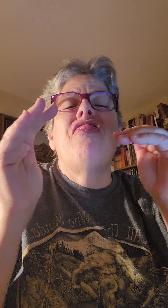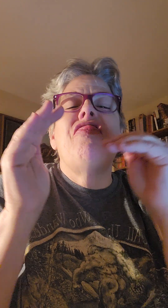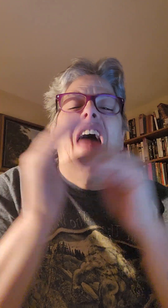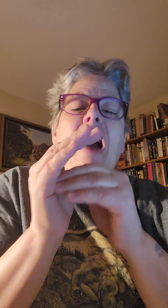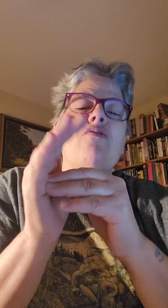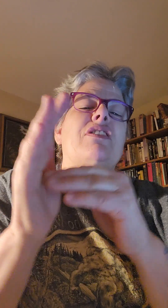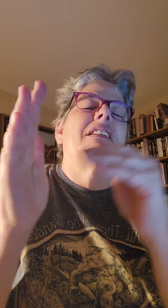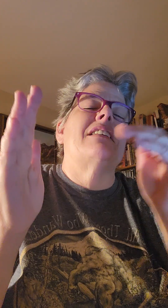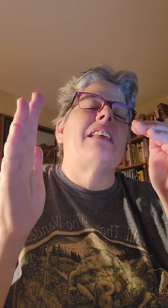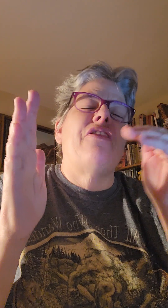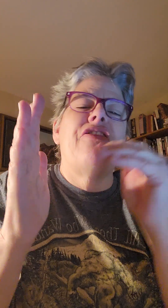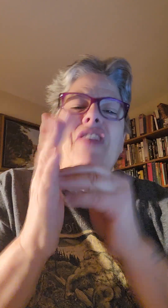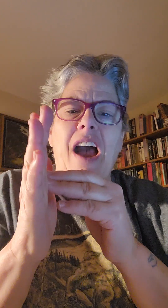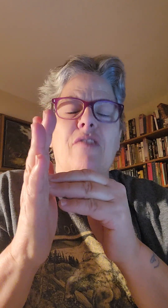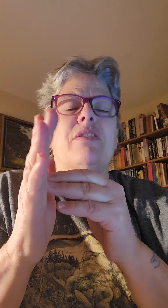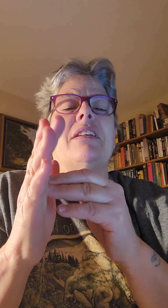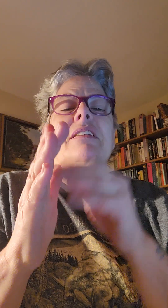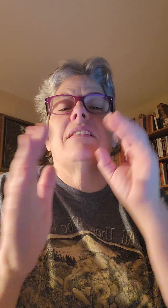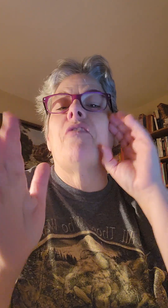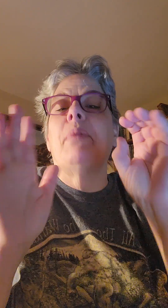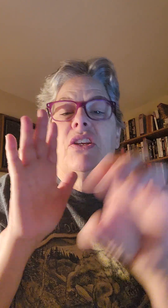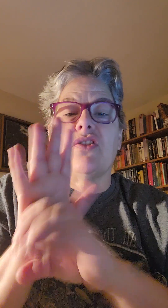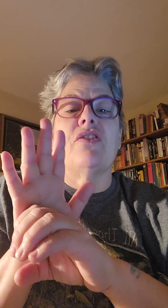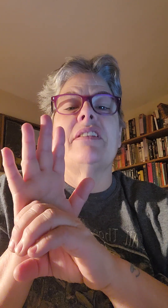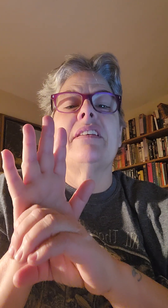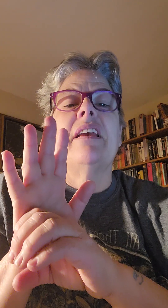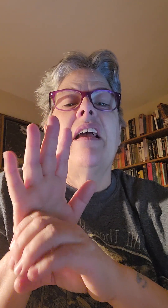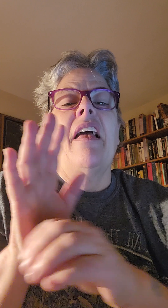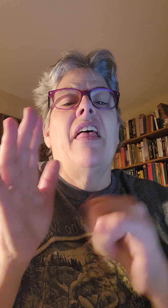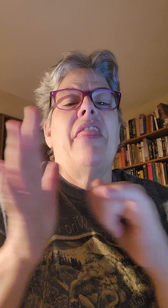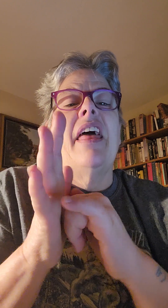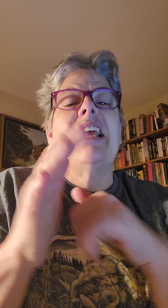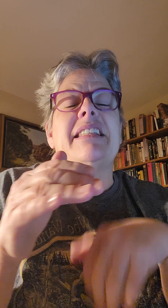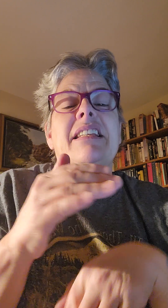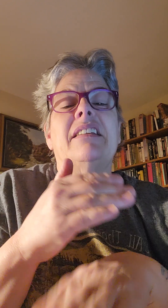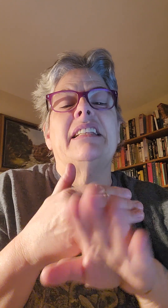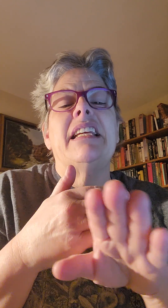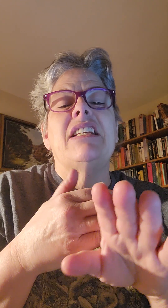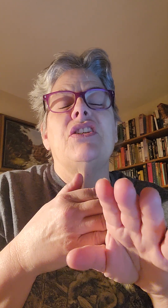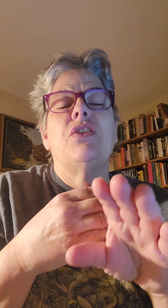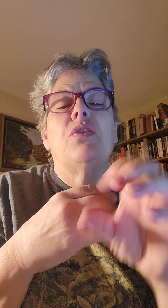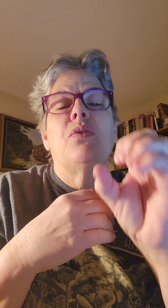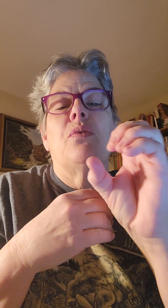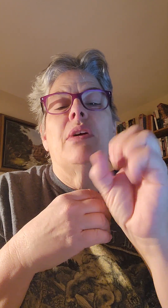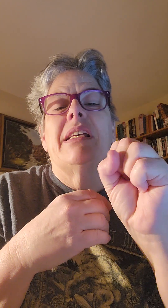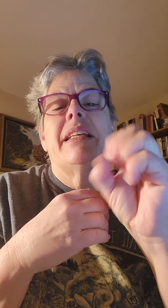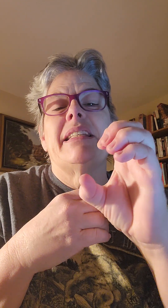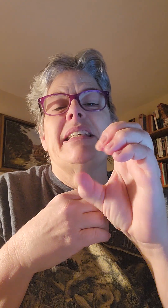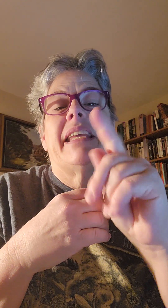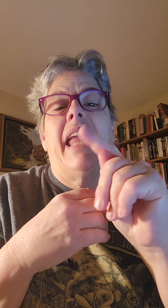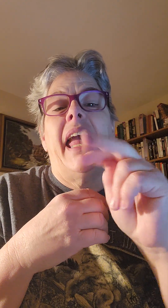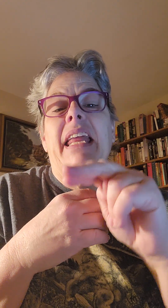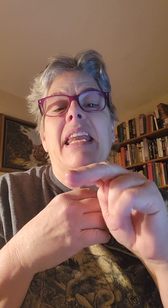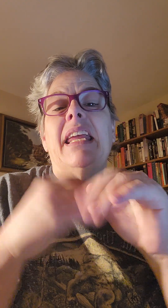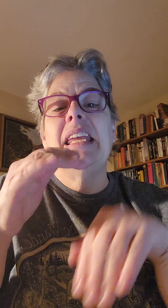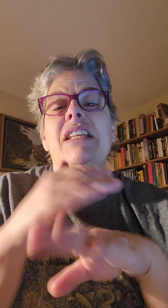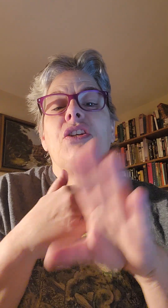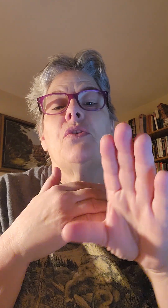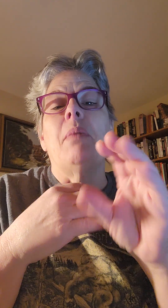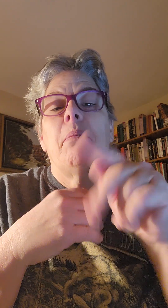thousands and thousands of pictures that I still need to scan into my